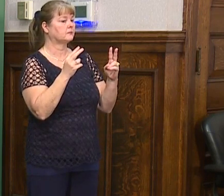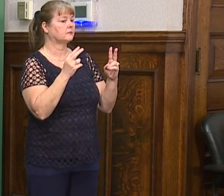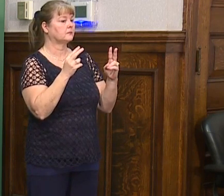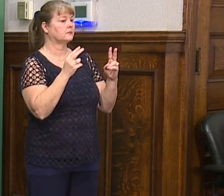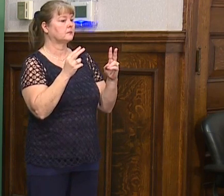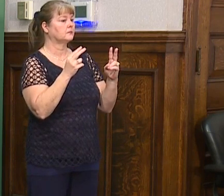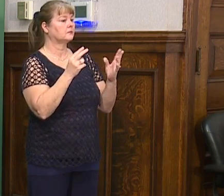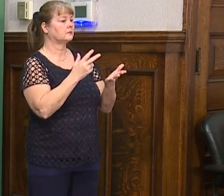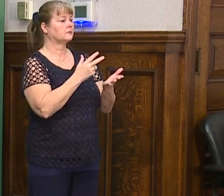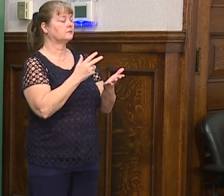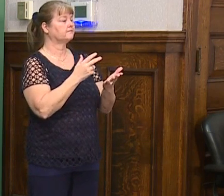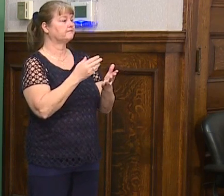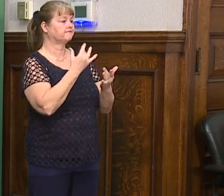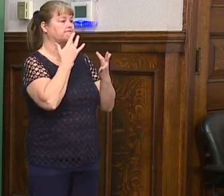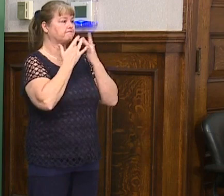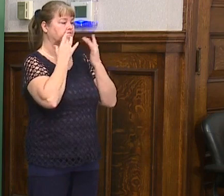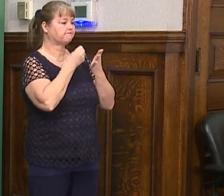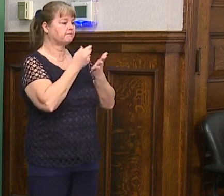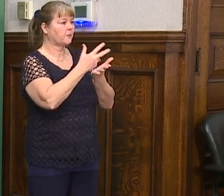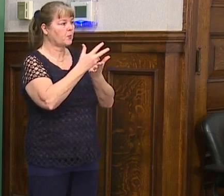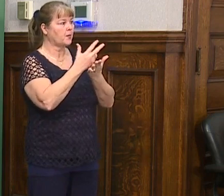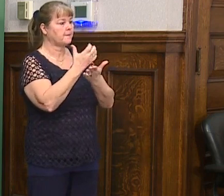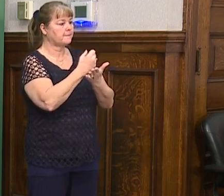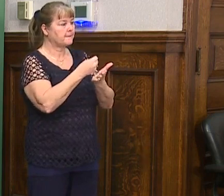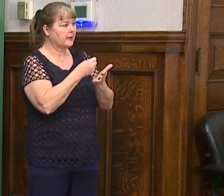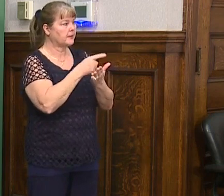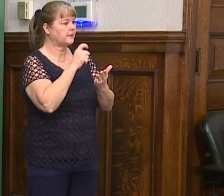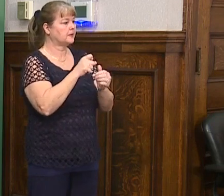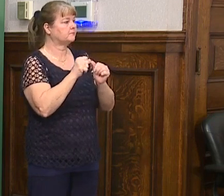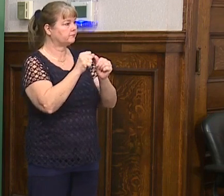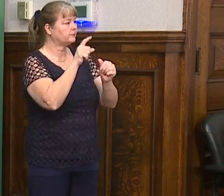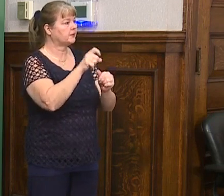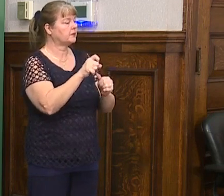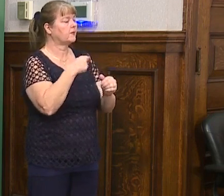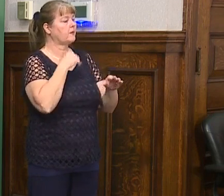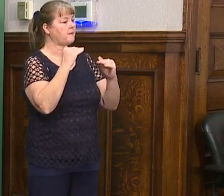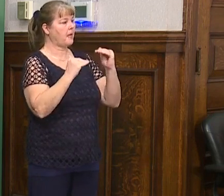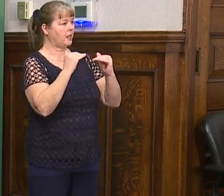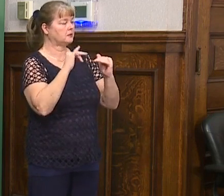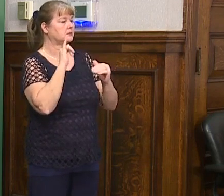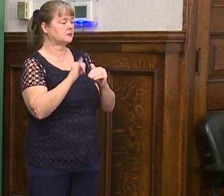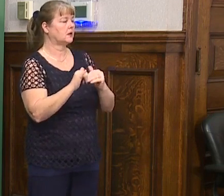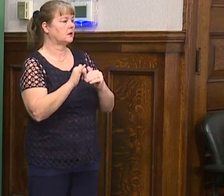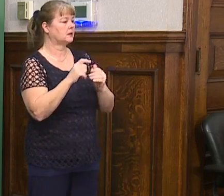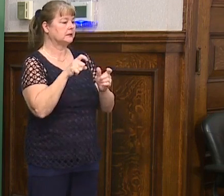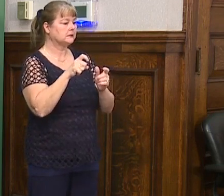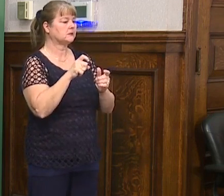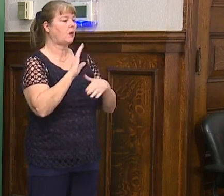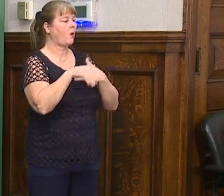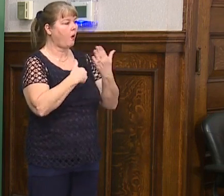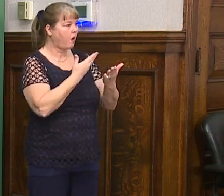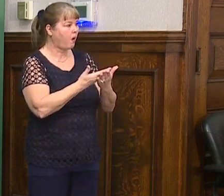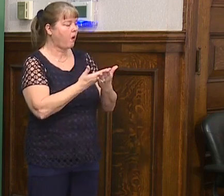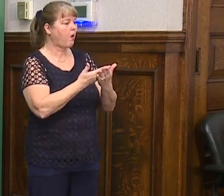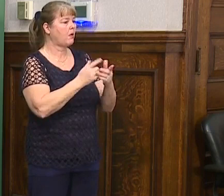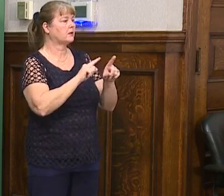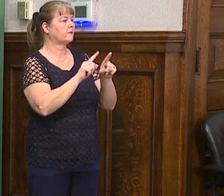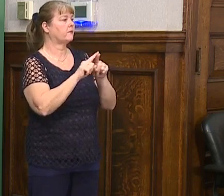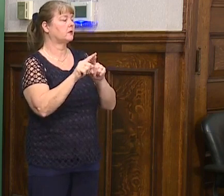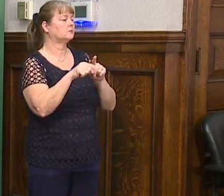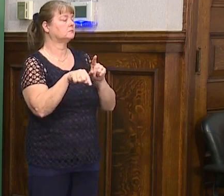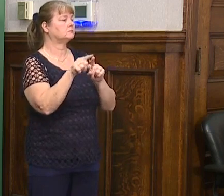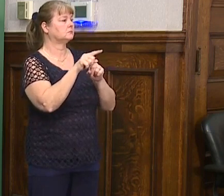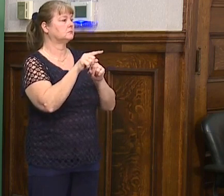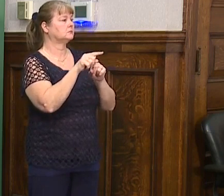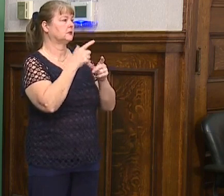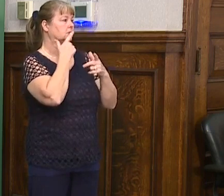fragile parking fund, um, that has to be maintained. So again, we have to balance, um, the needs of all of those,